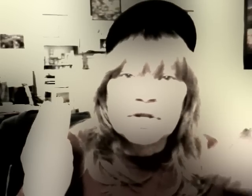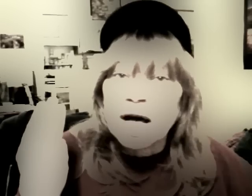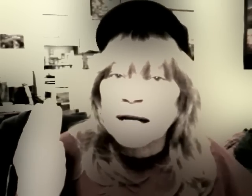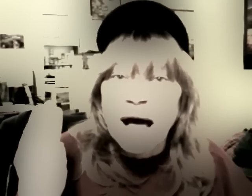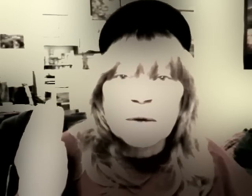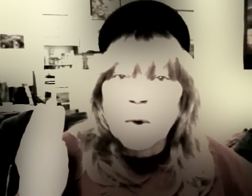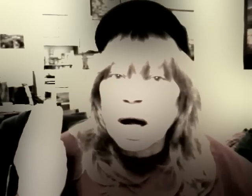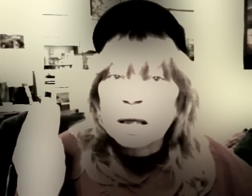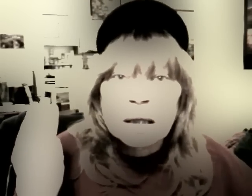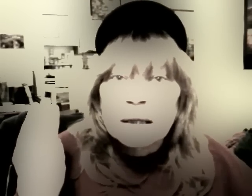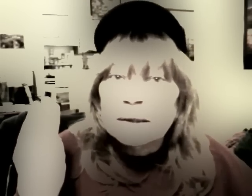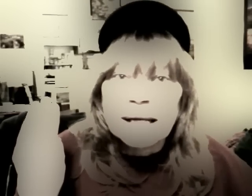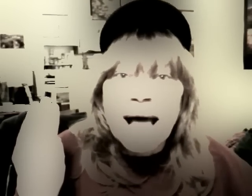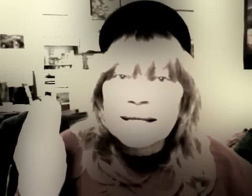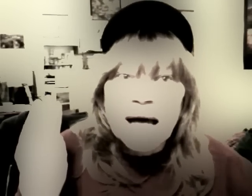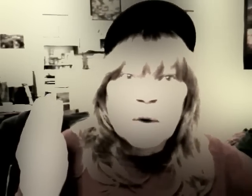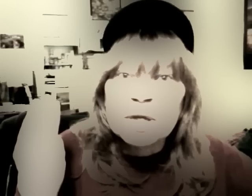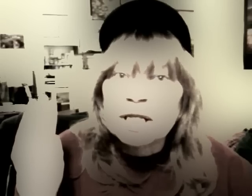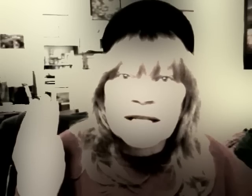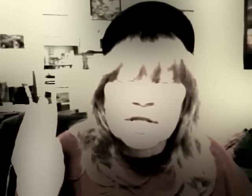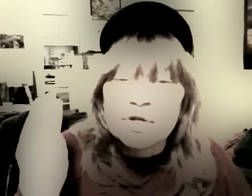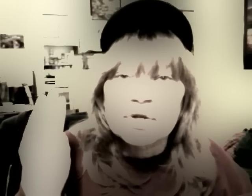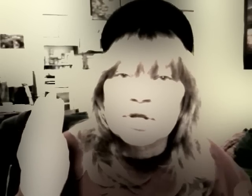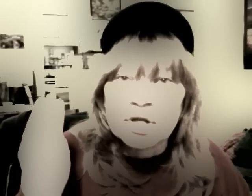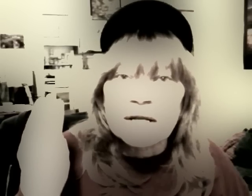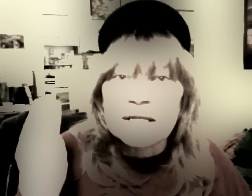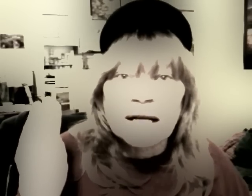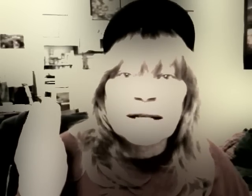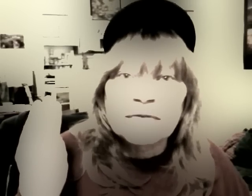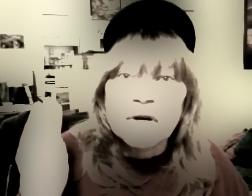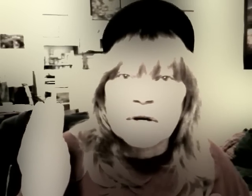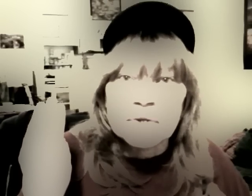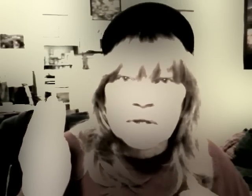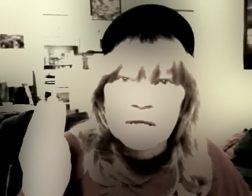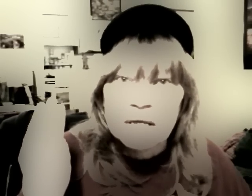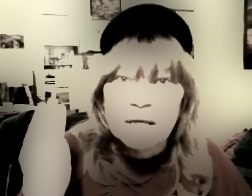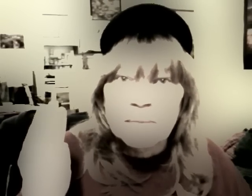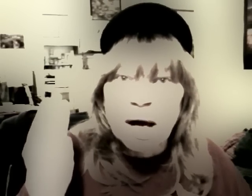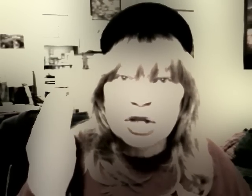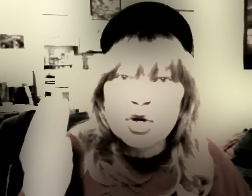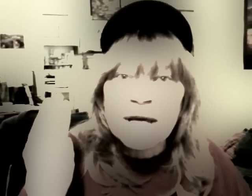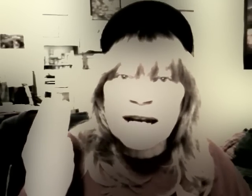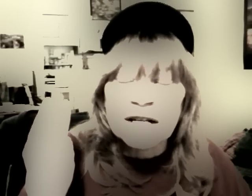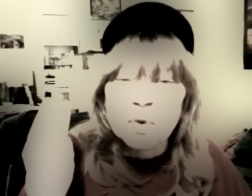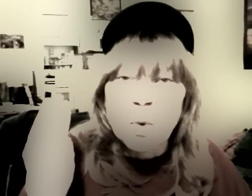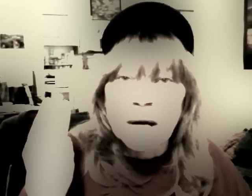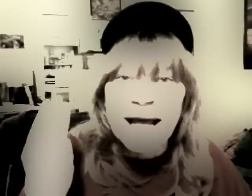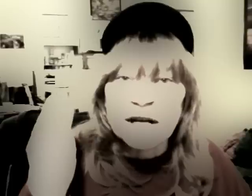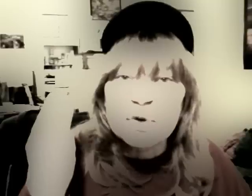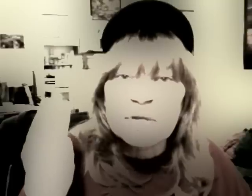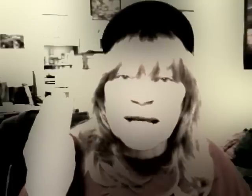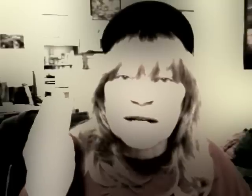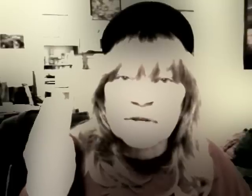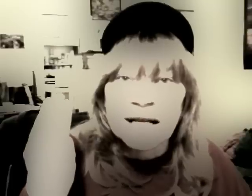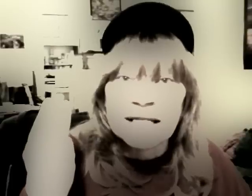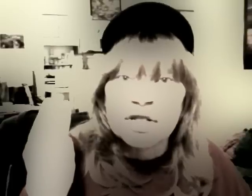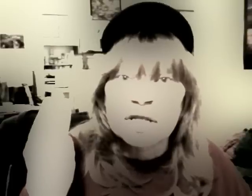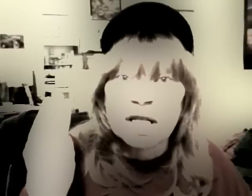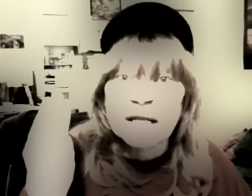online, well, then ask God which lessons you should start studying first. But you get under one and you stay under that teacher until God